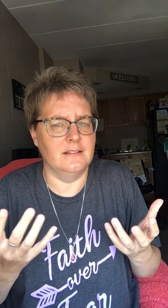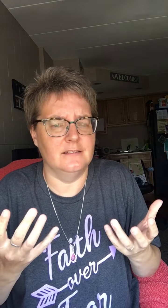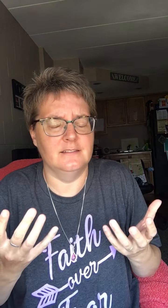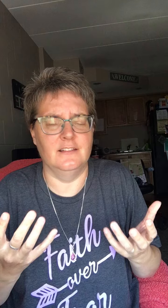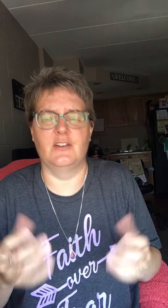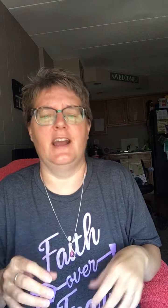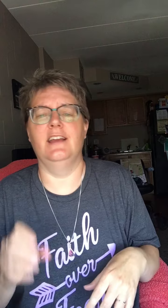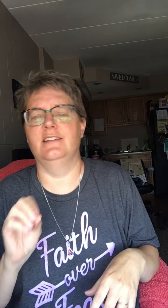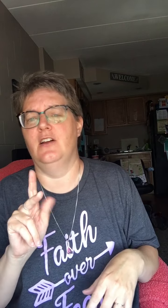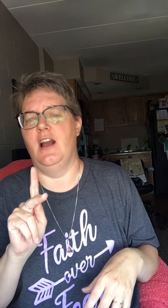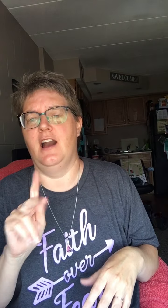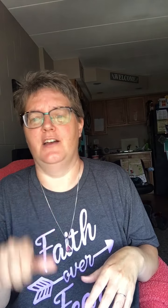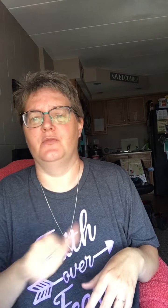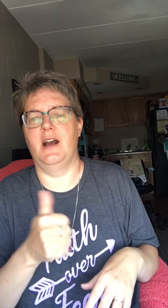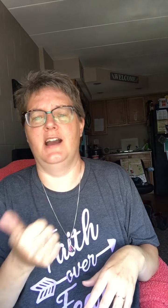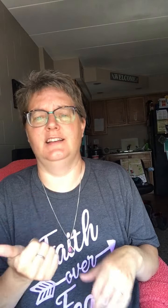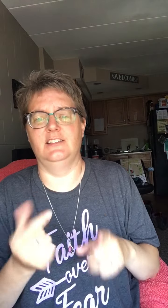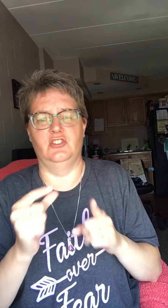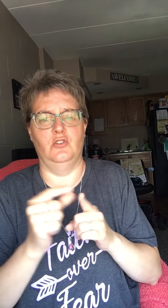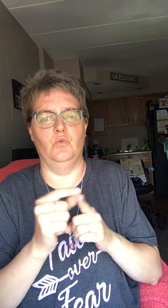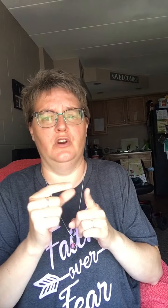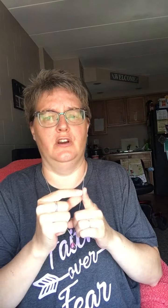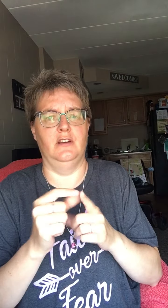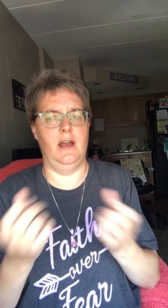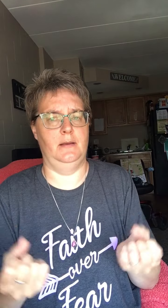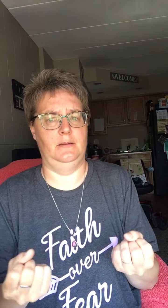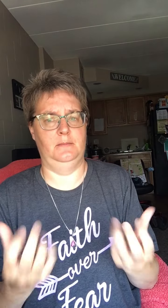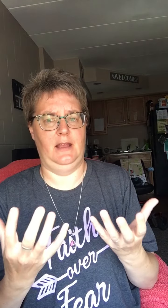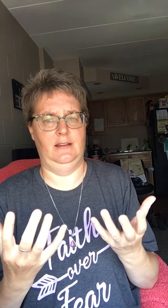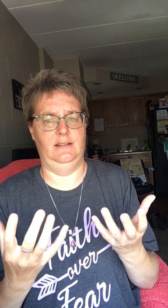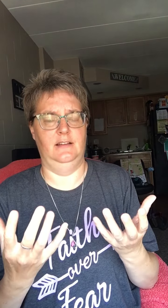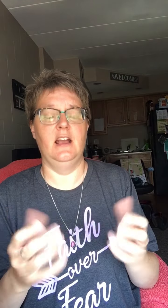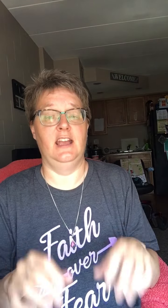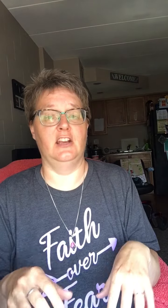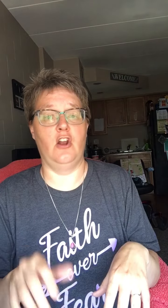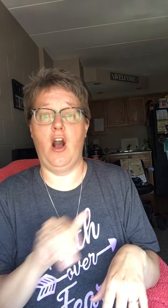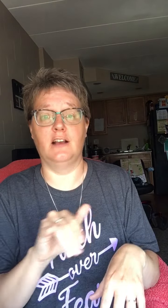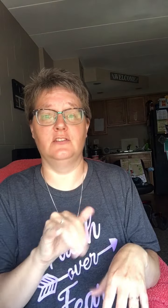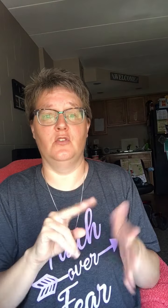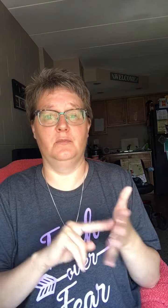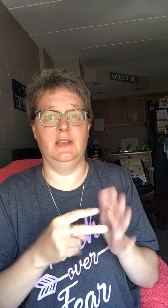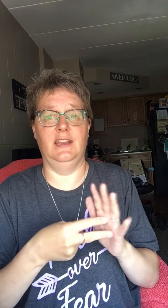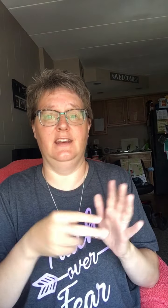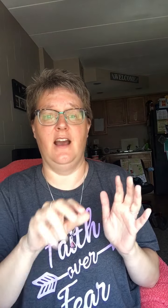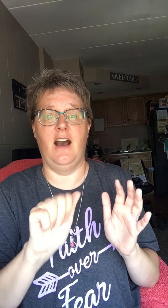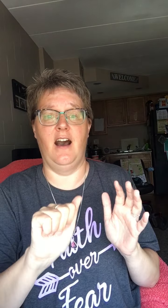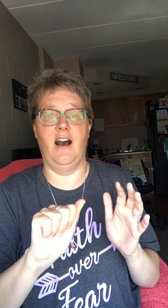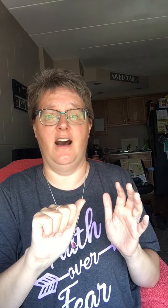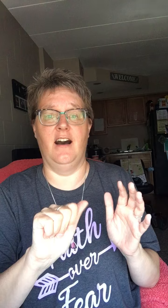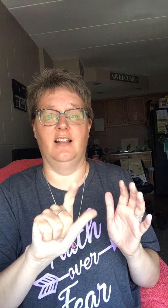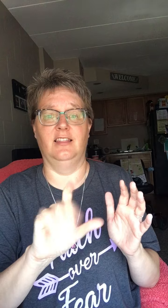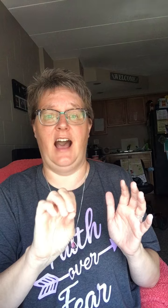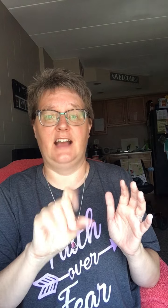Okay? Otherwise, it's just a word. It can also mean a lot.